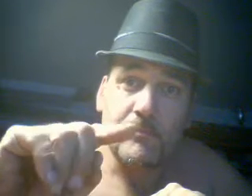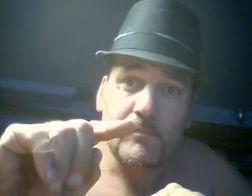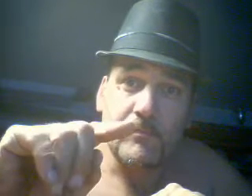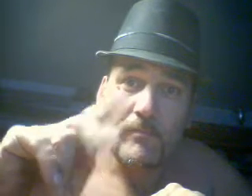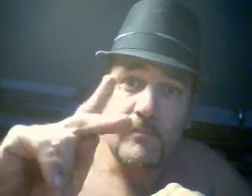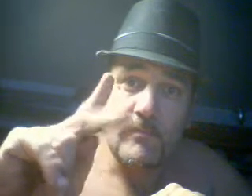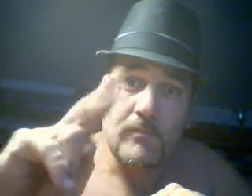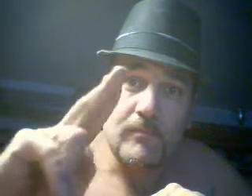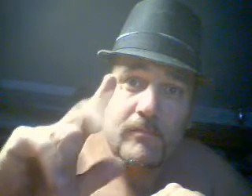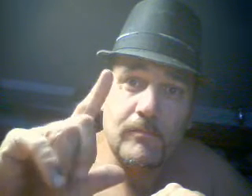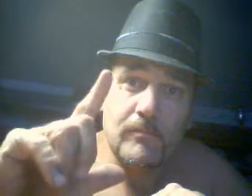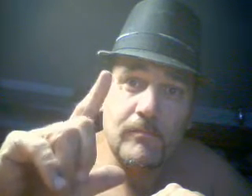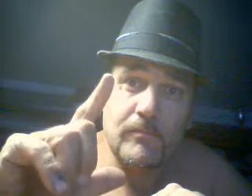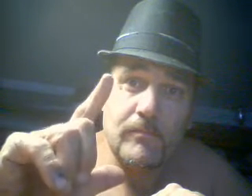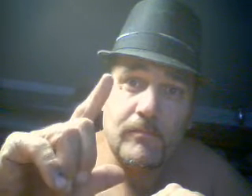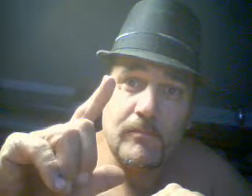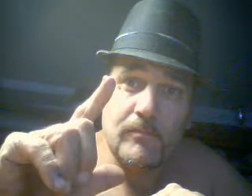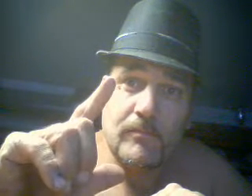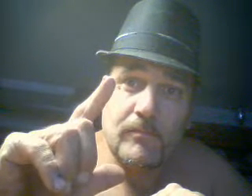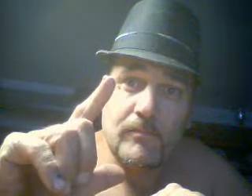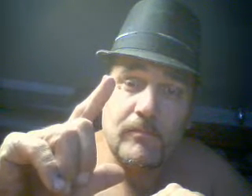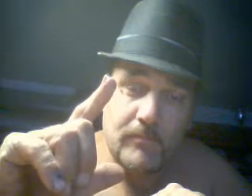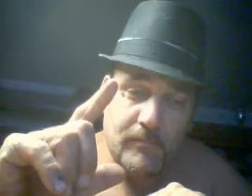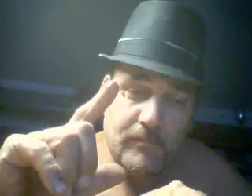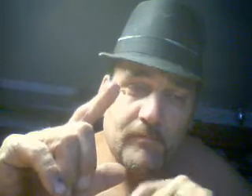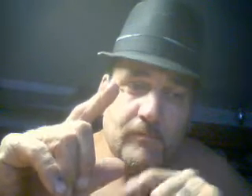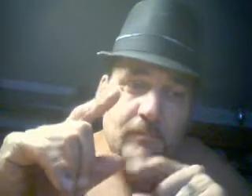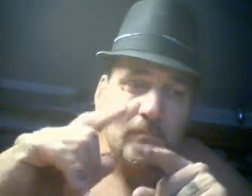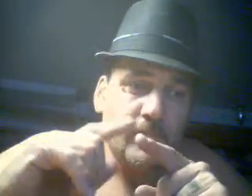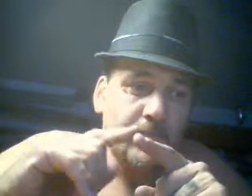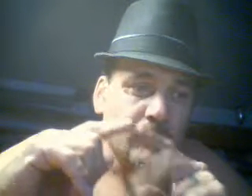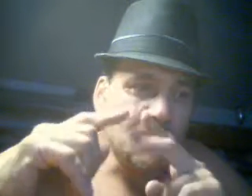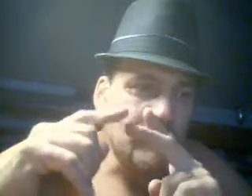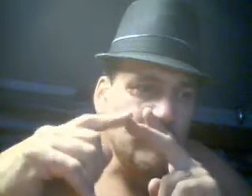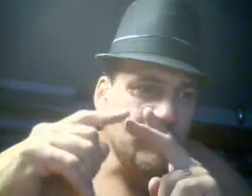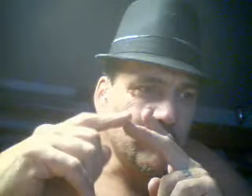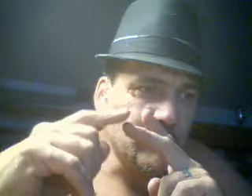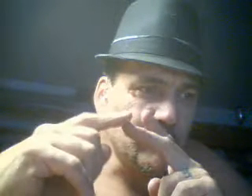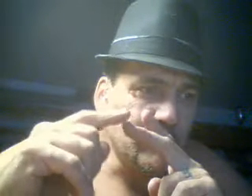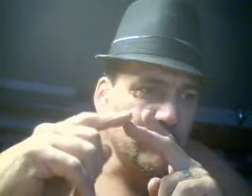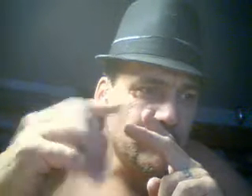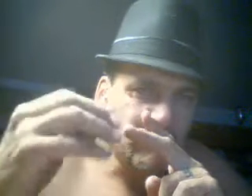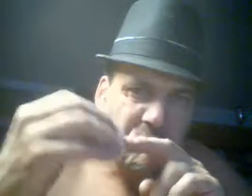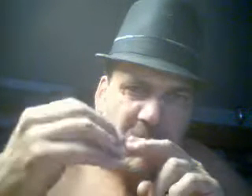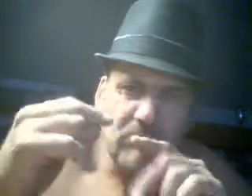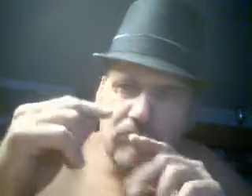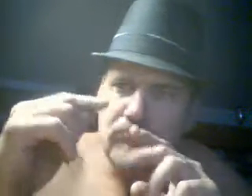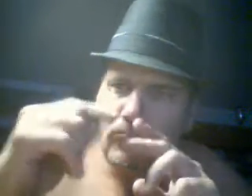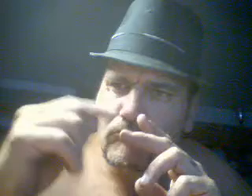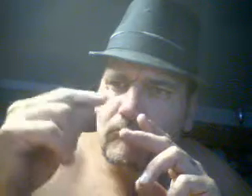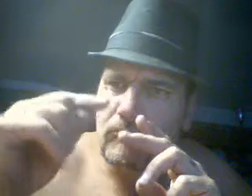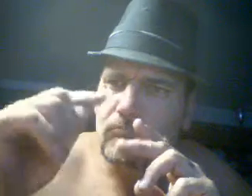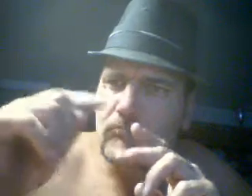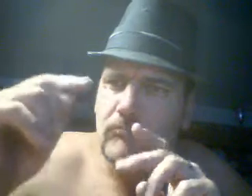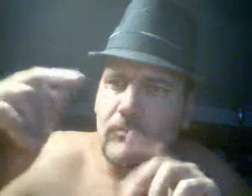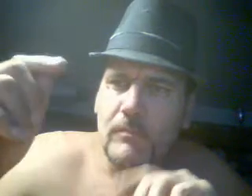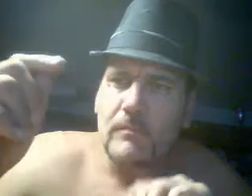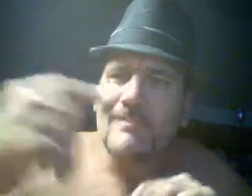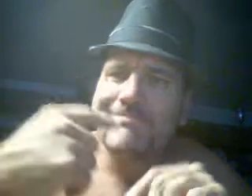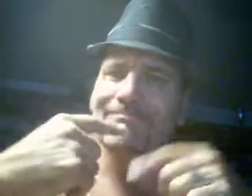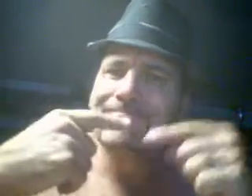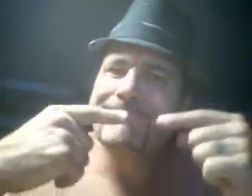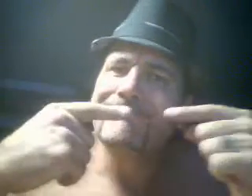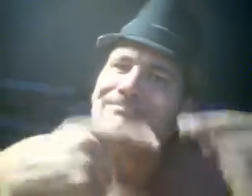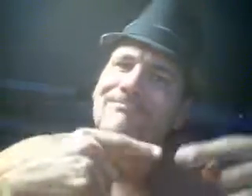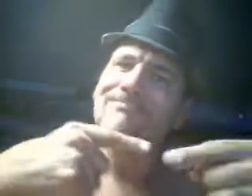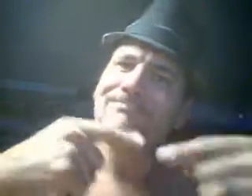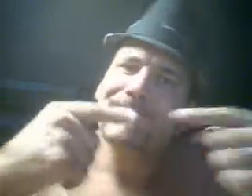you move in your body like you never had a life Uh, out of love, uh,